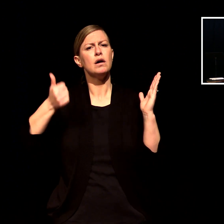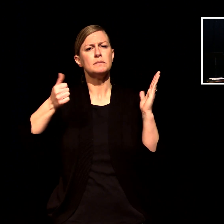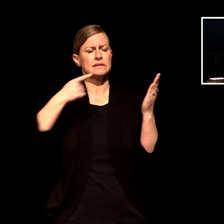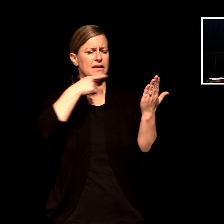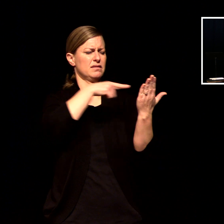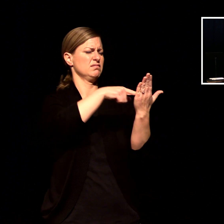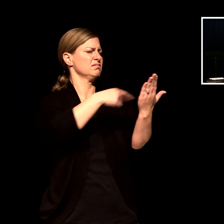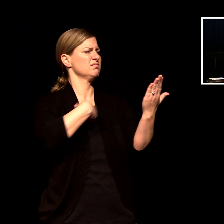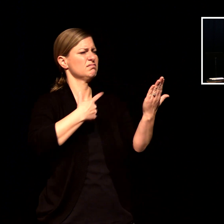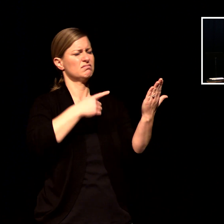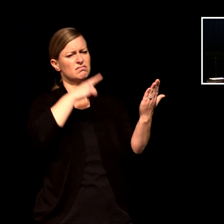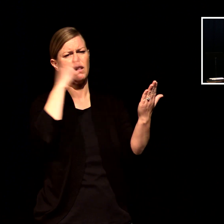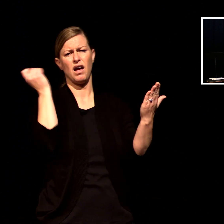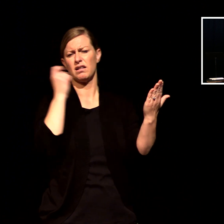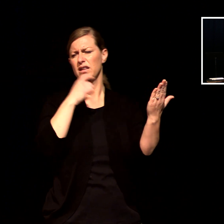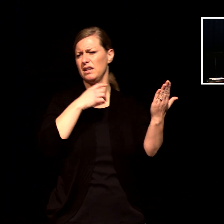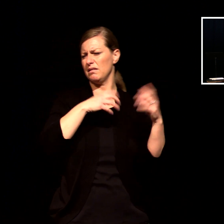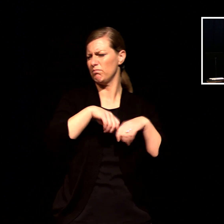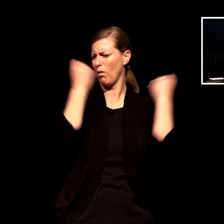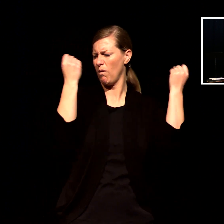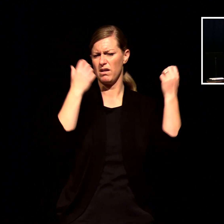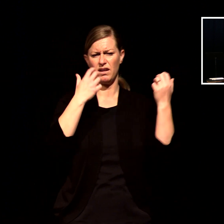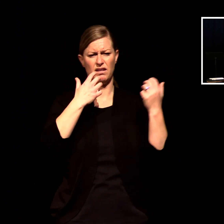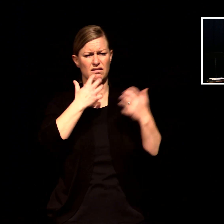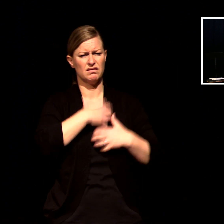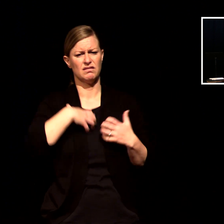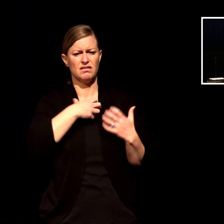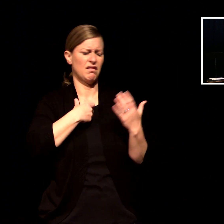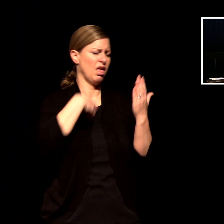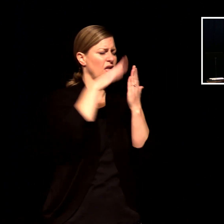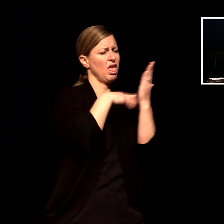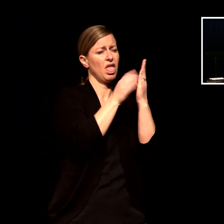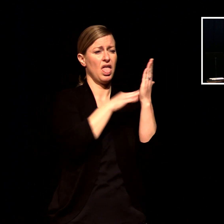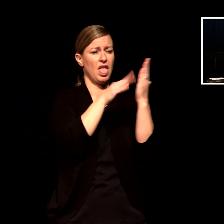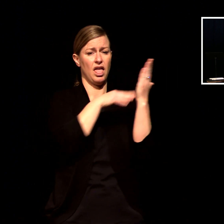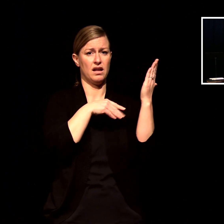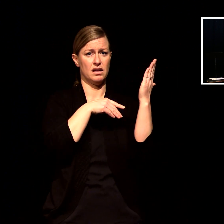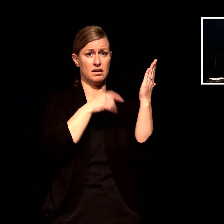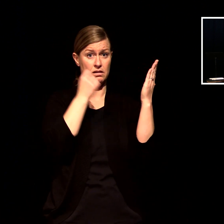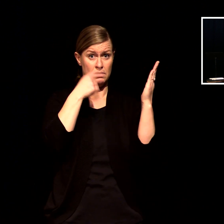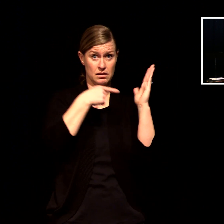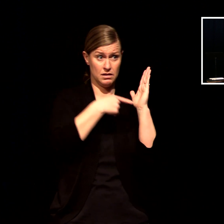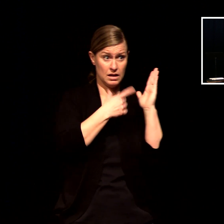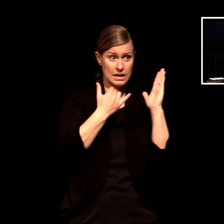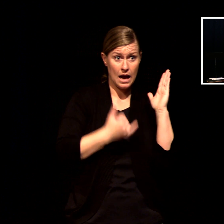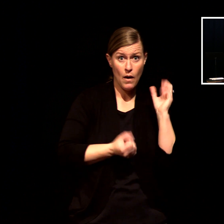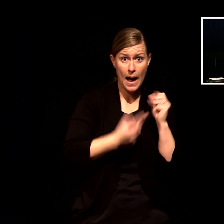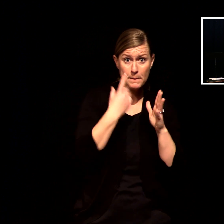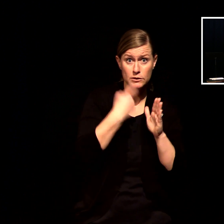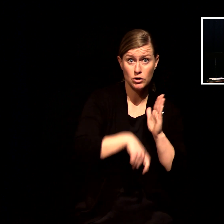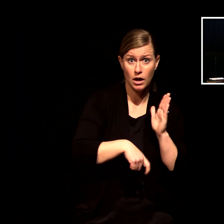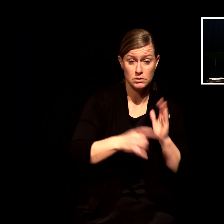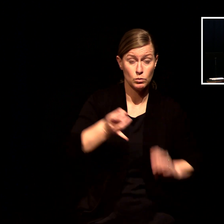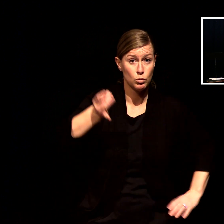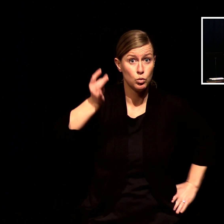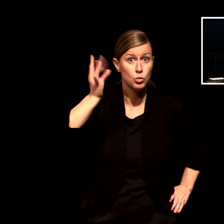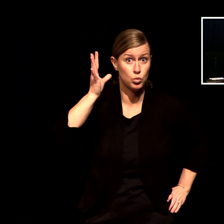and now it's a priceless work of art this is how god sees us god